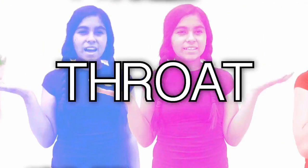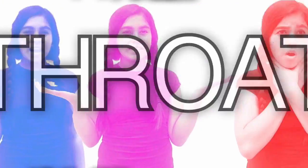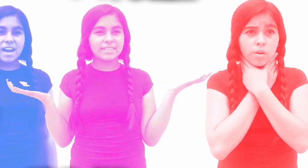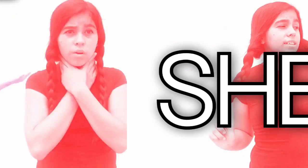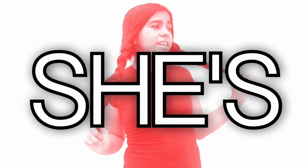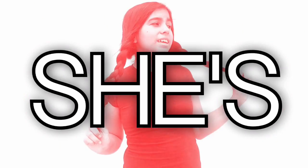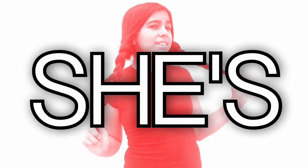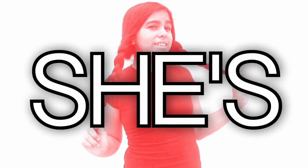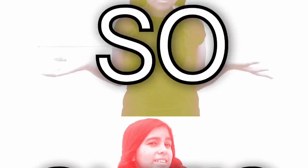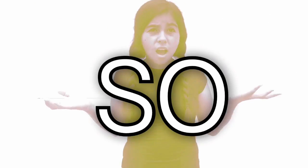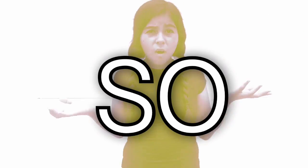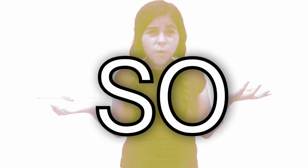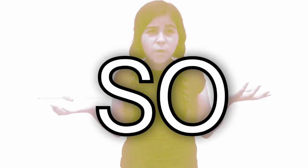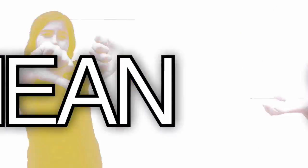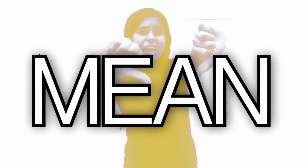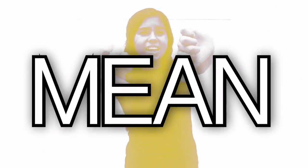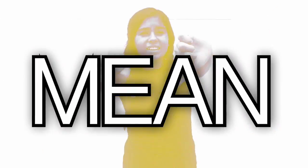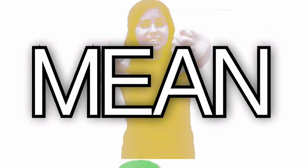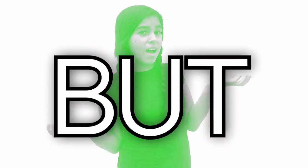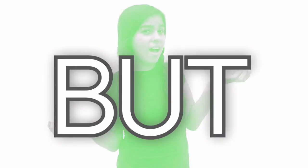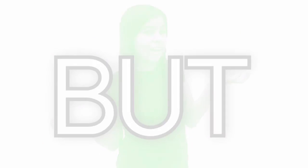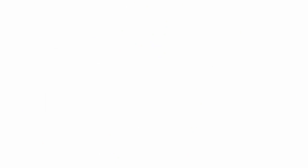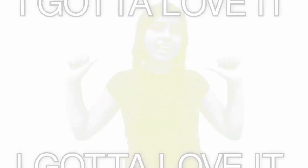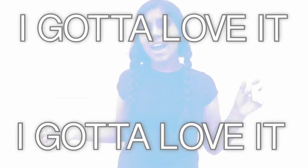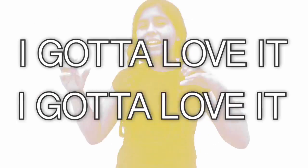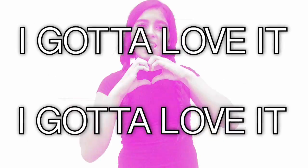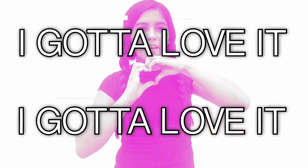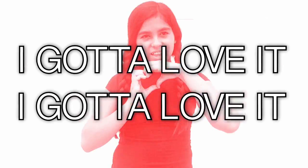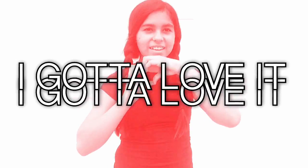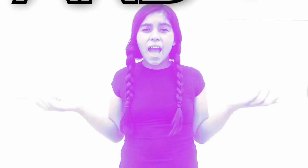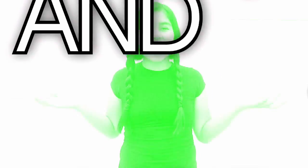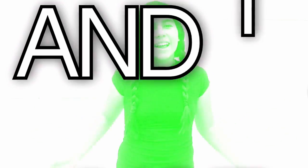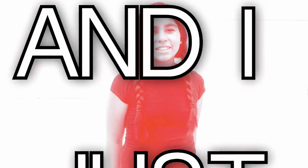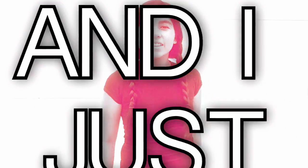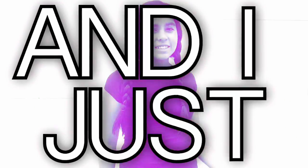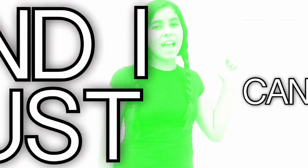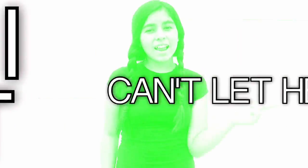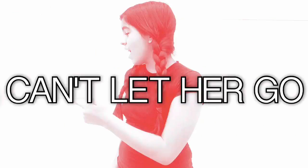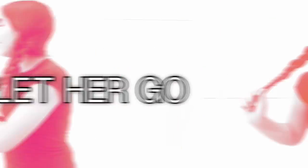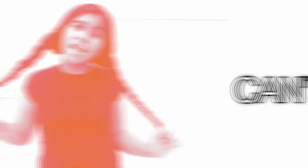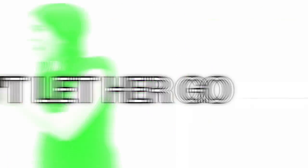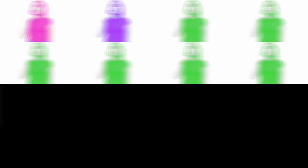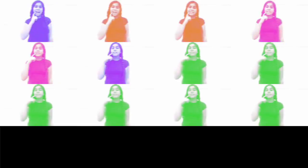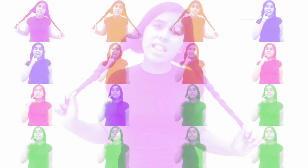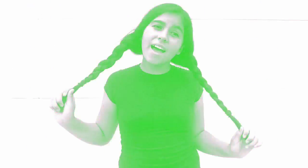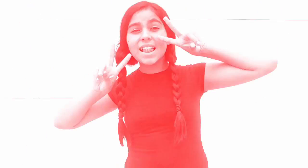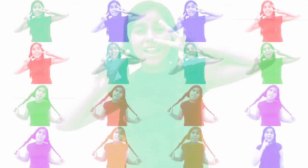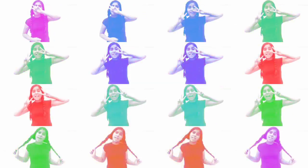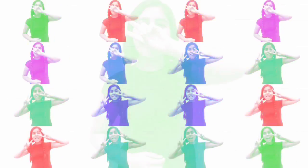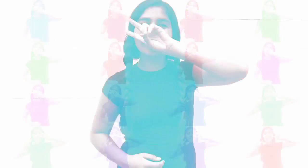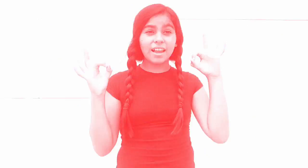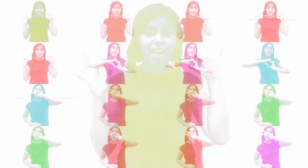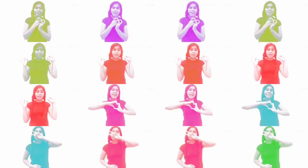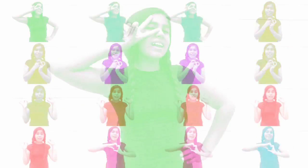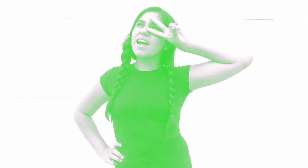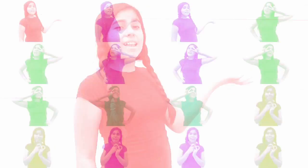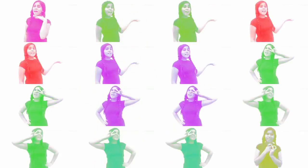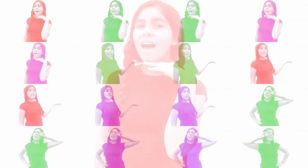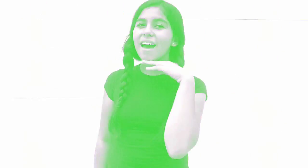gun And she's so mean, but I gotta love it And I just can't let her go La-la-la-la-la-la-la